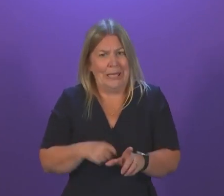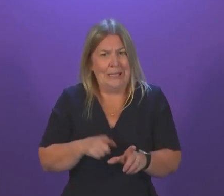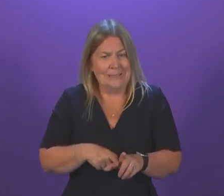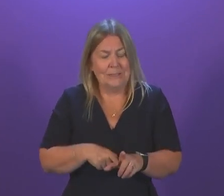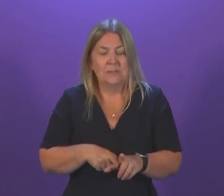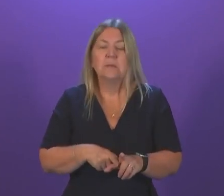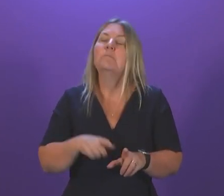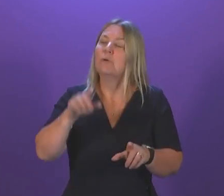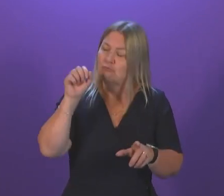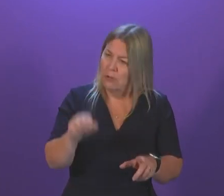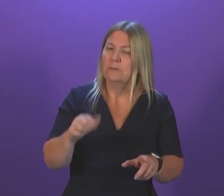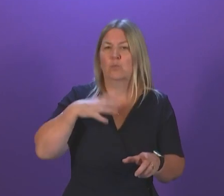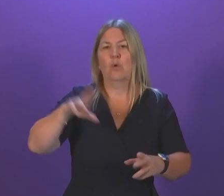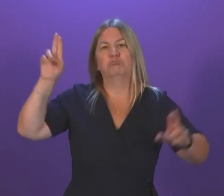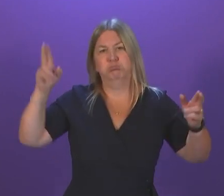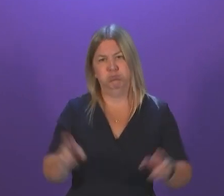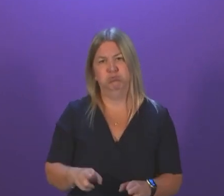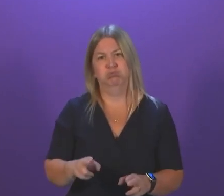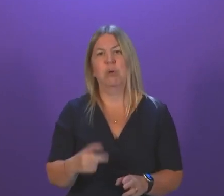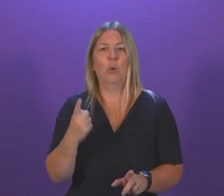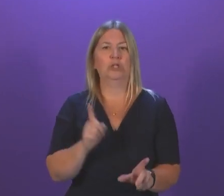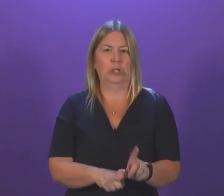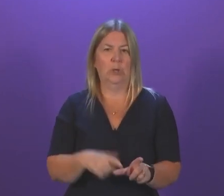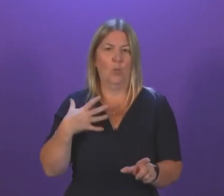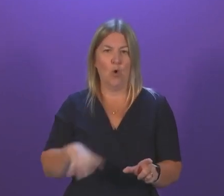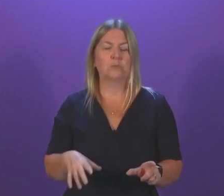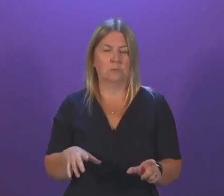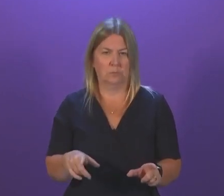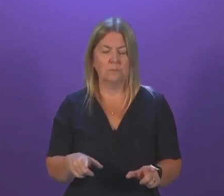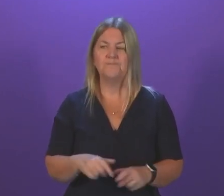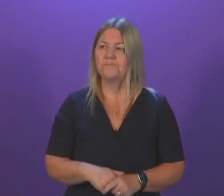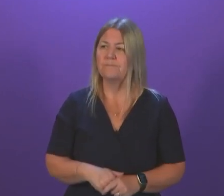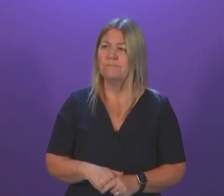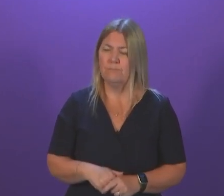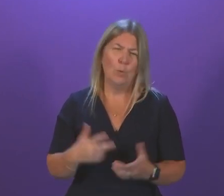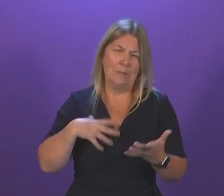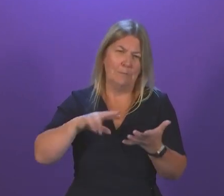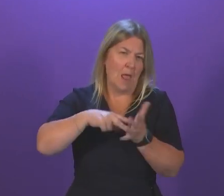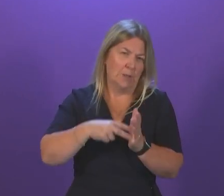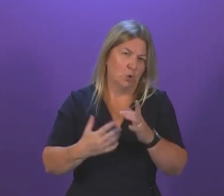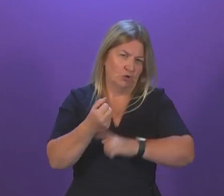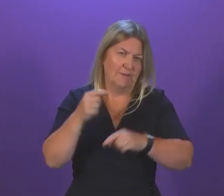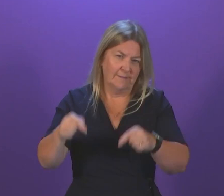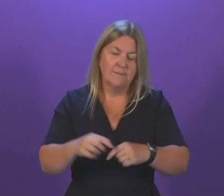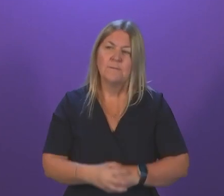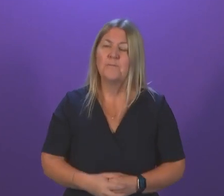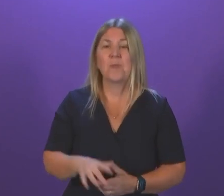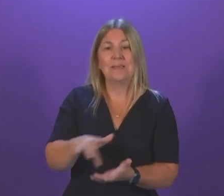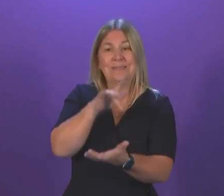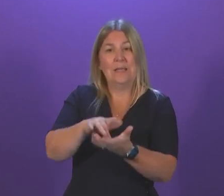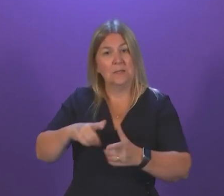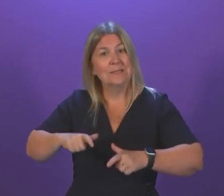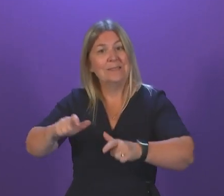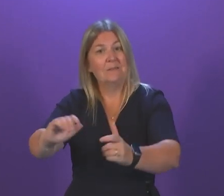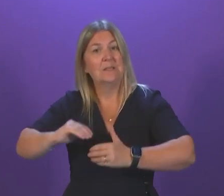There's a range of things that have to be done to achieve that. The work I refer to the Centre for Sustainable Delivery is doing around